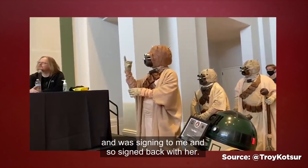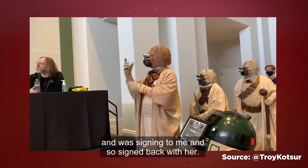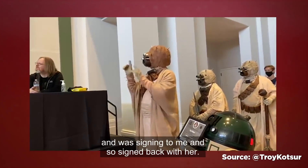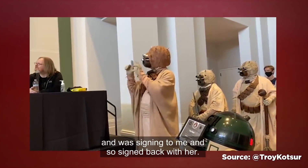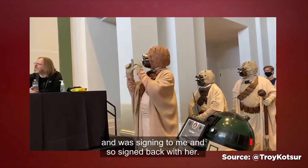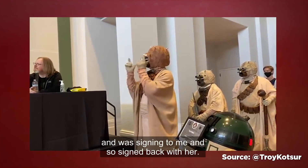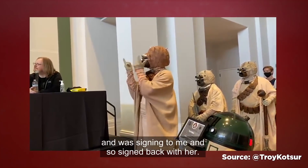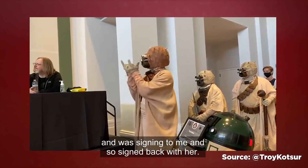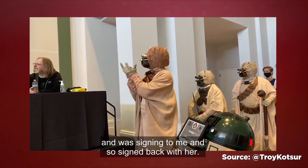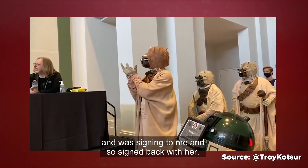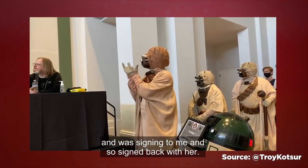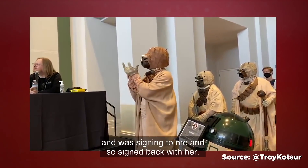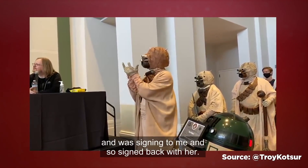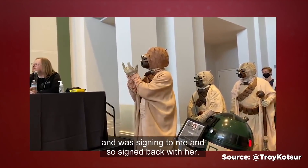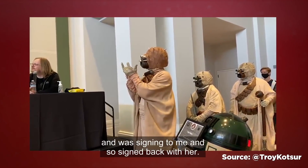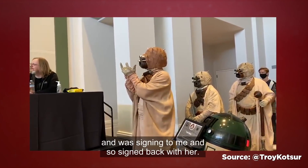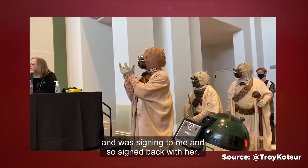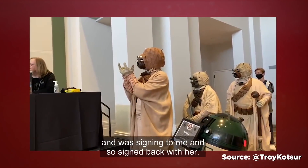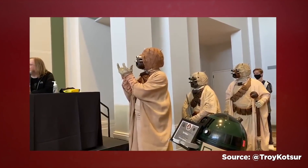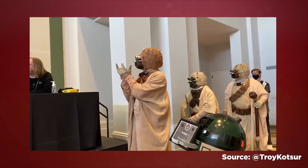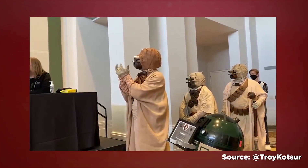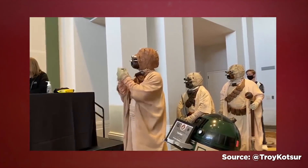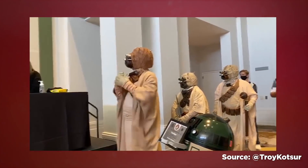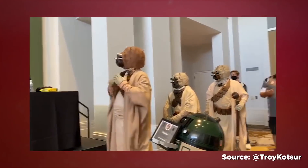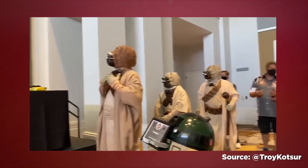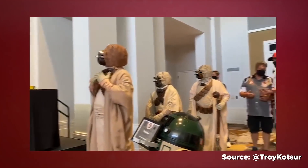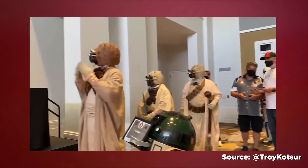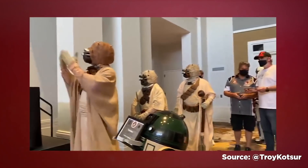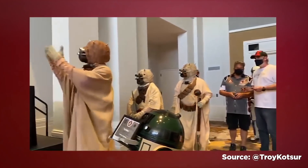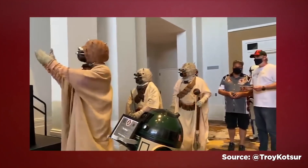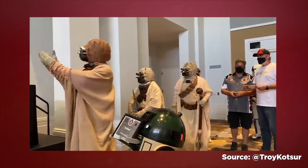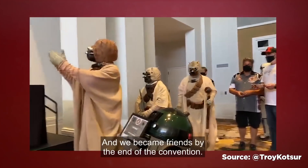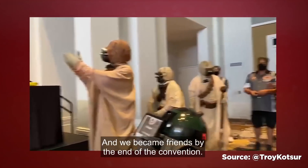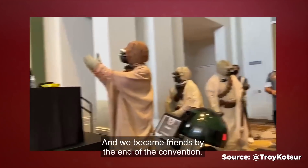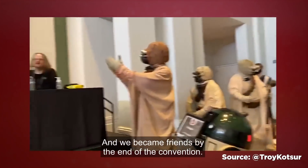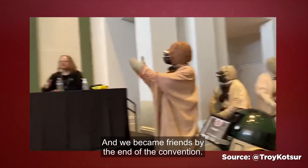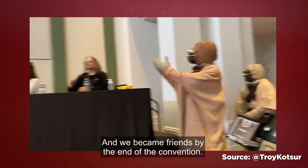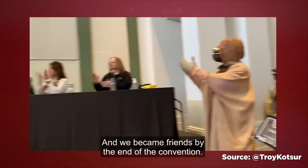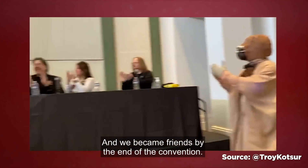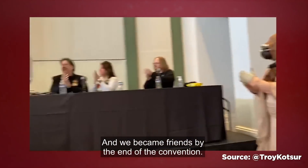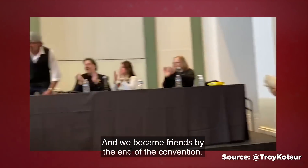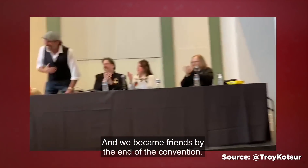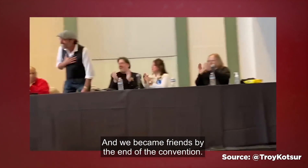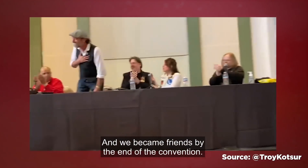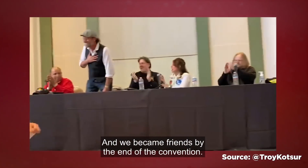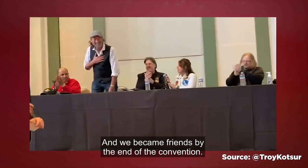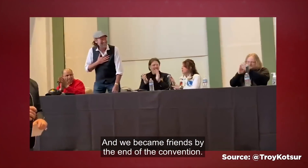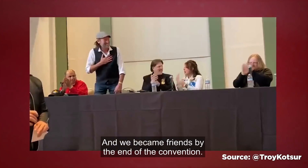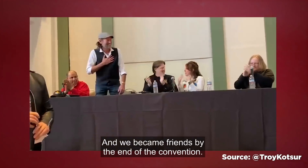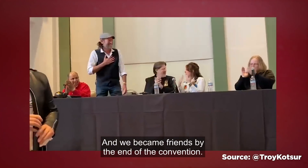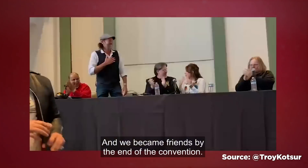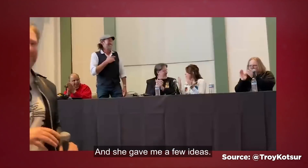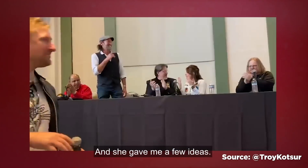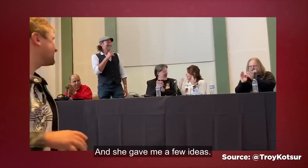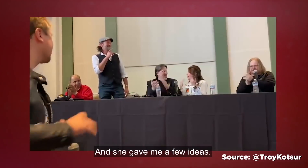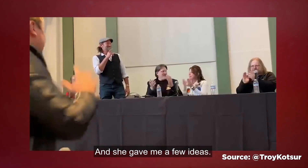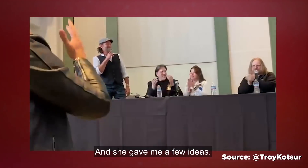signing to me. And so I signed back with her. And she said, okay, Mandalore. And we became friends by the end of the convention. And she gave me a few